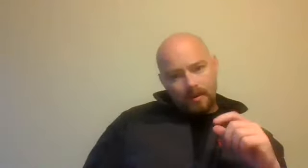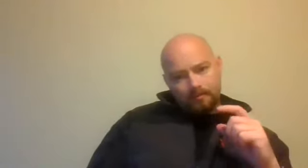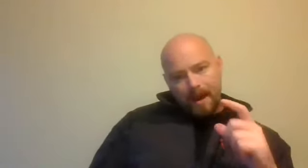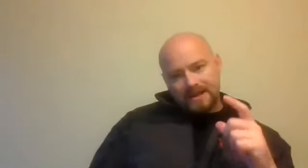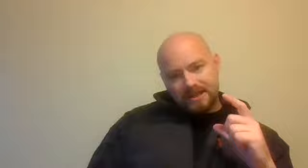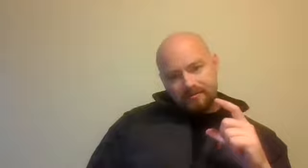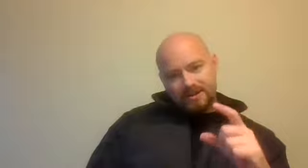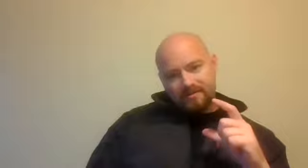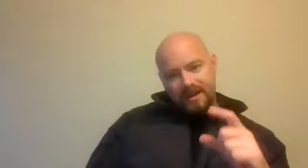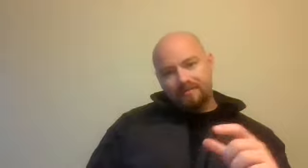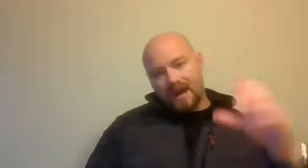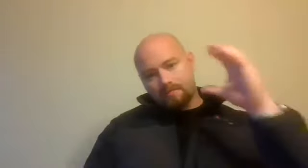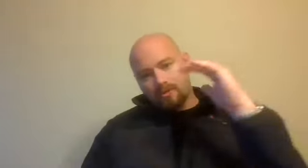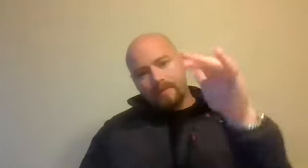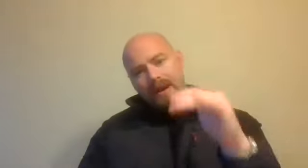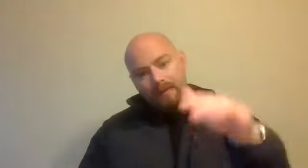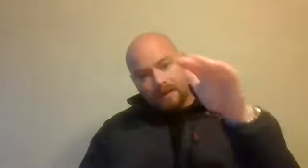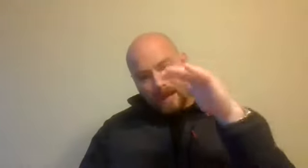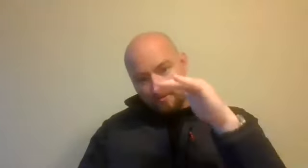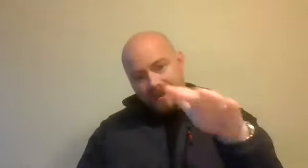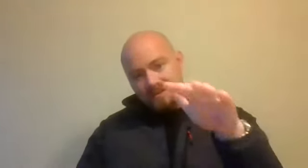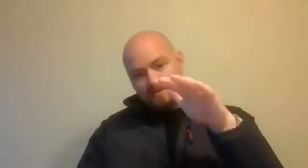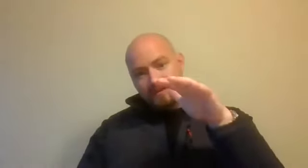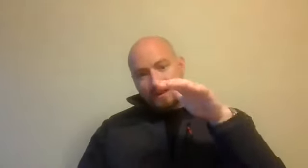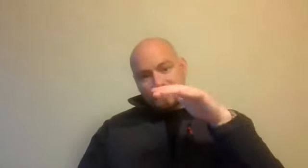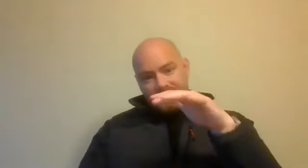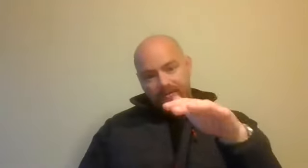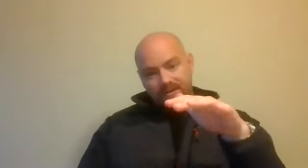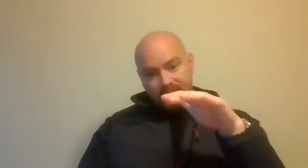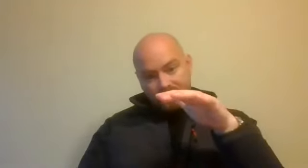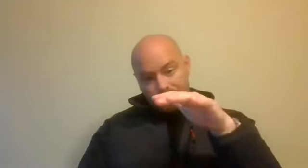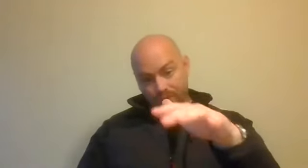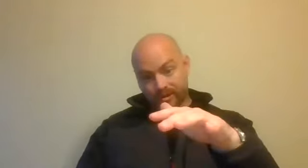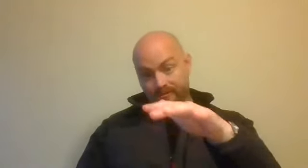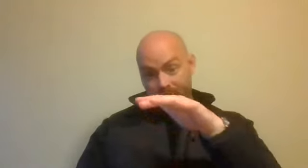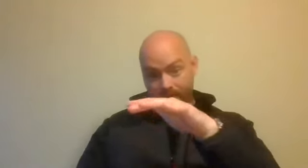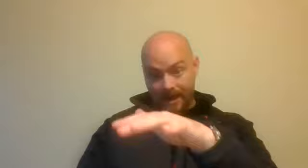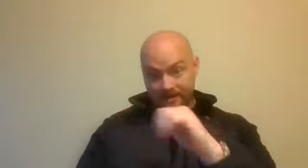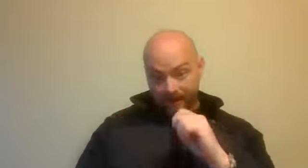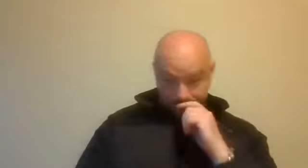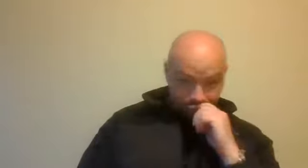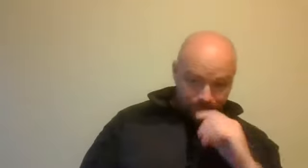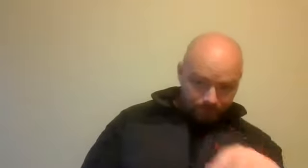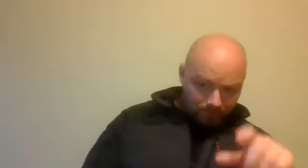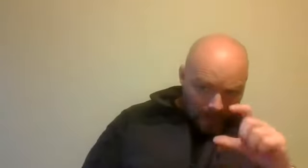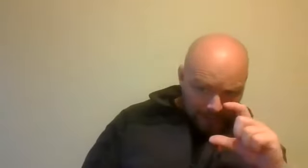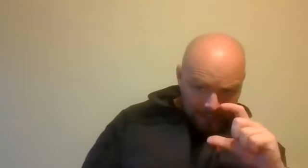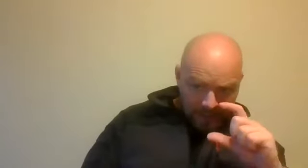about managing the risk of theft at a primary level, a preventative, deterrent, consultative communication level. At a